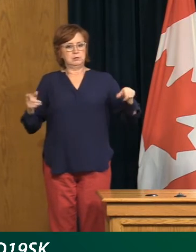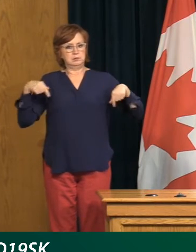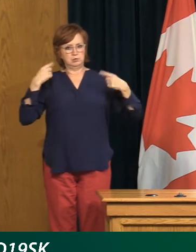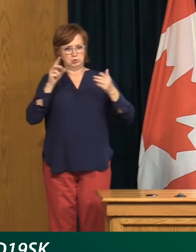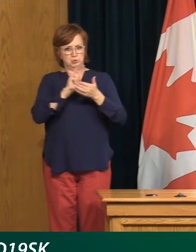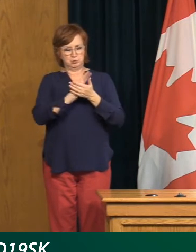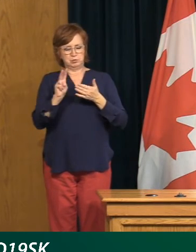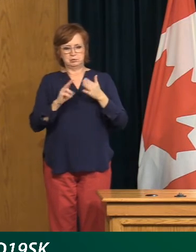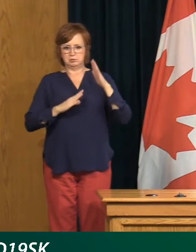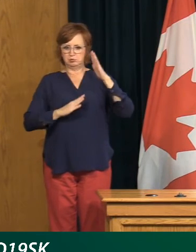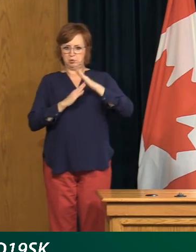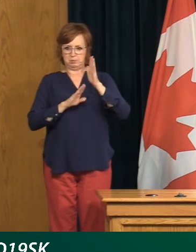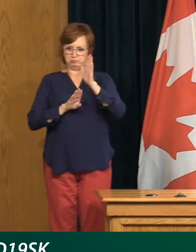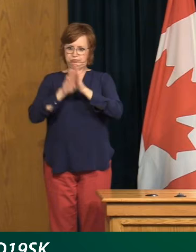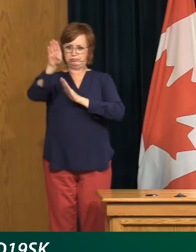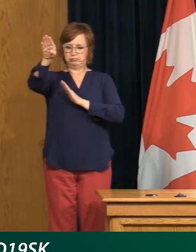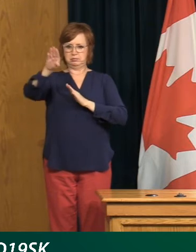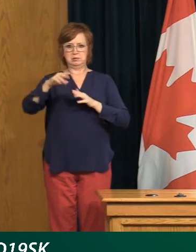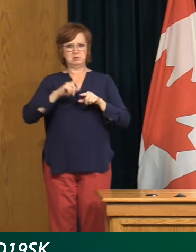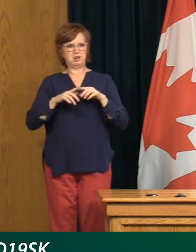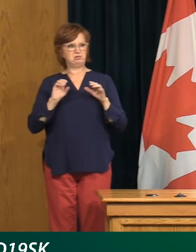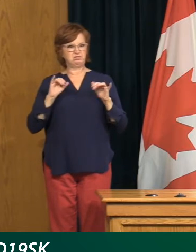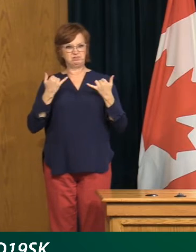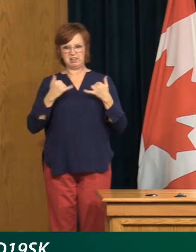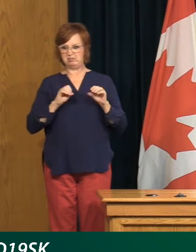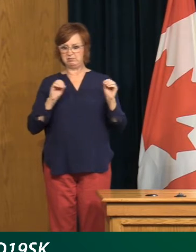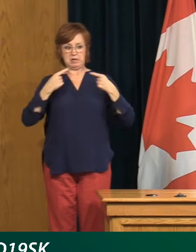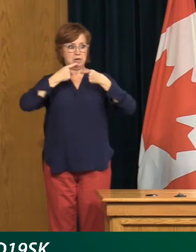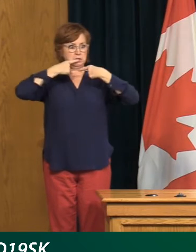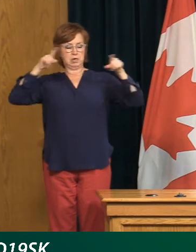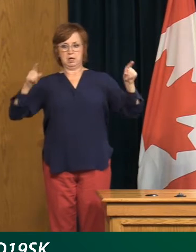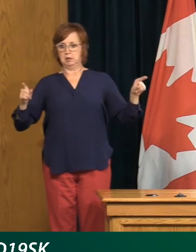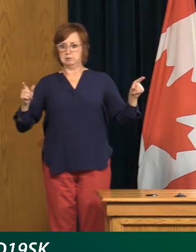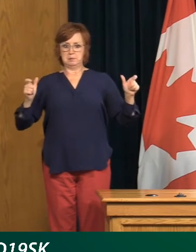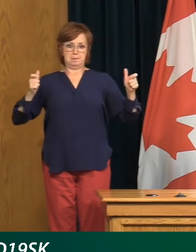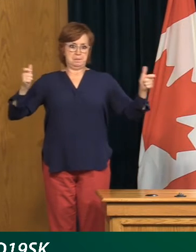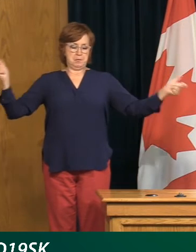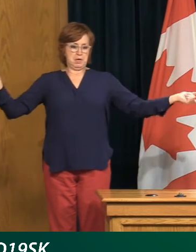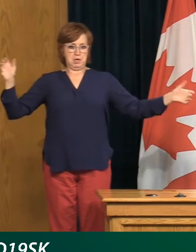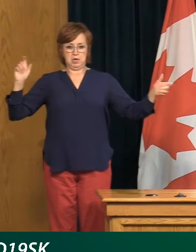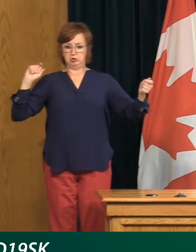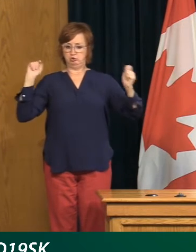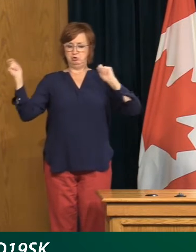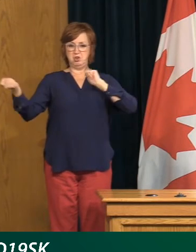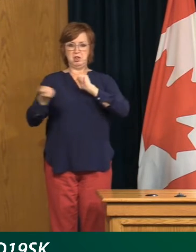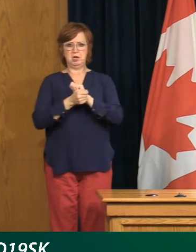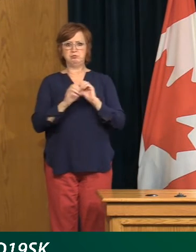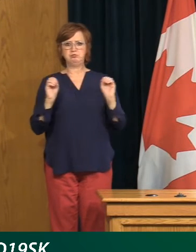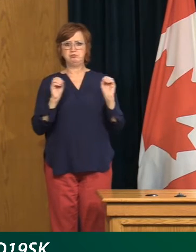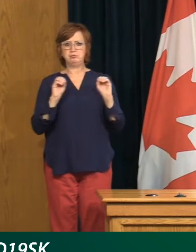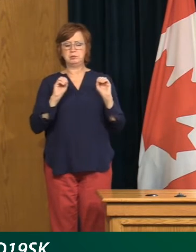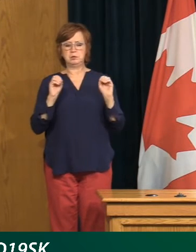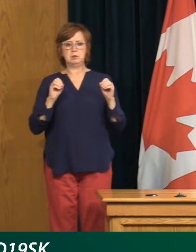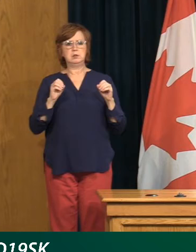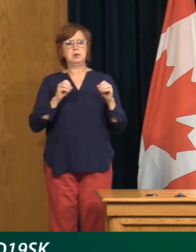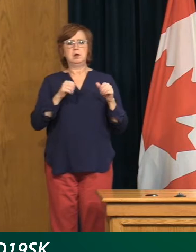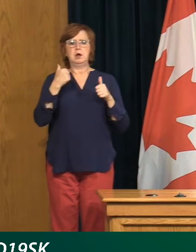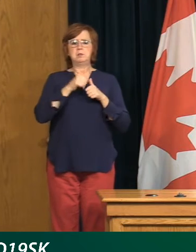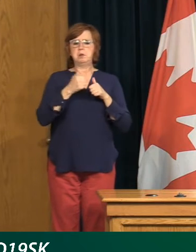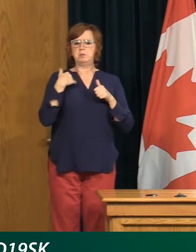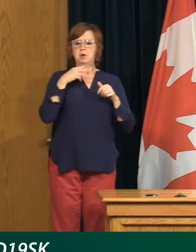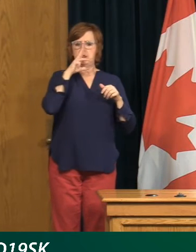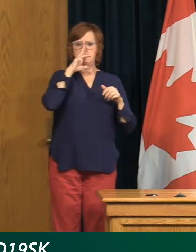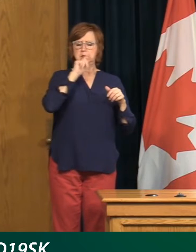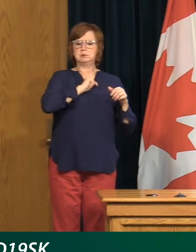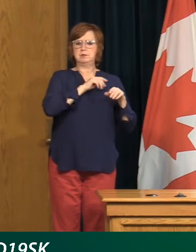ever been. And you haven't announced any major new measures since after the Thanksgiving long weekend when you reduced